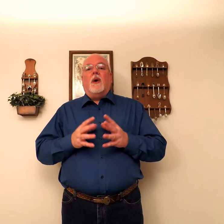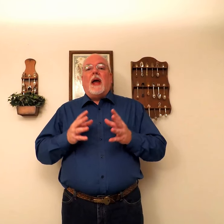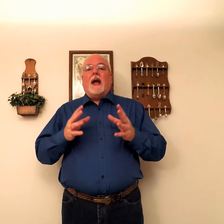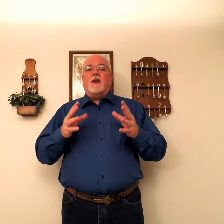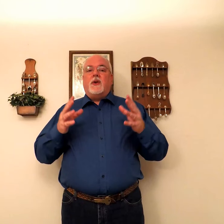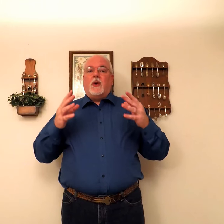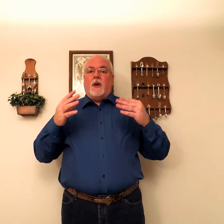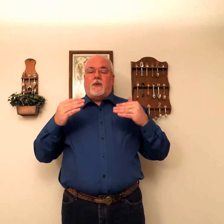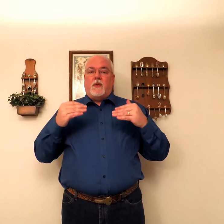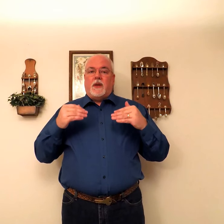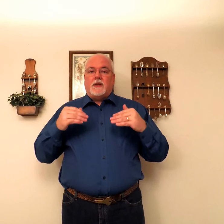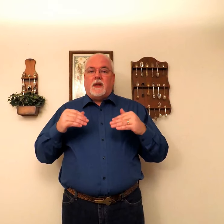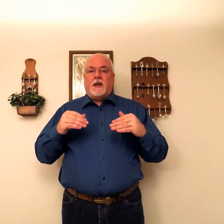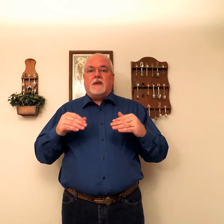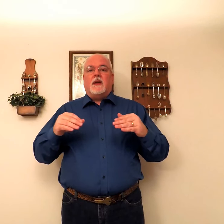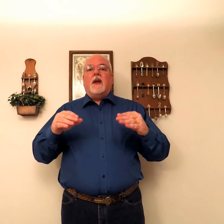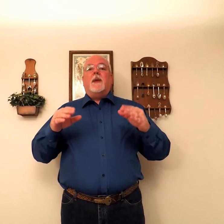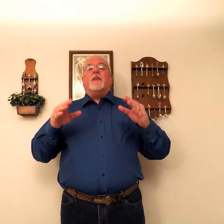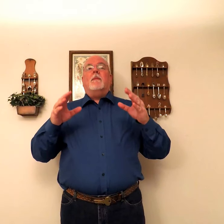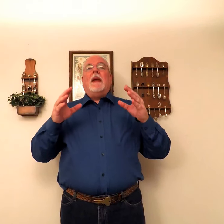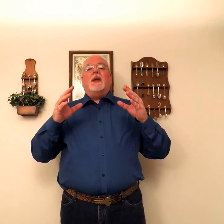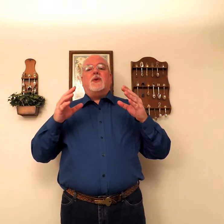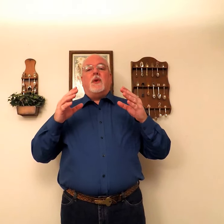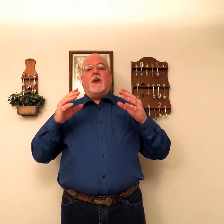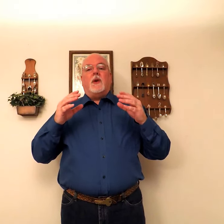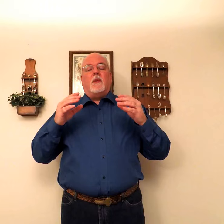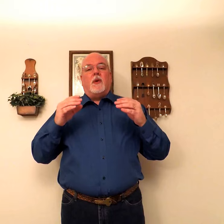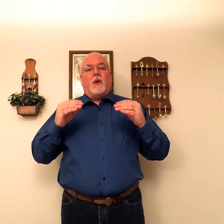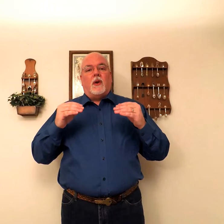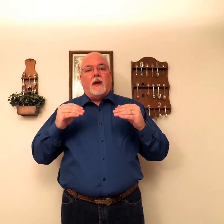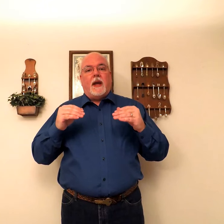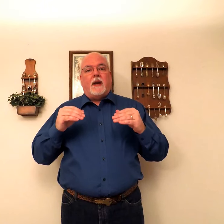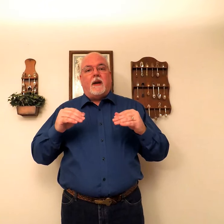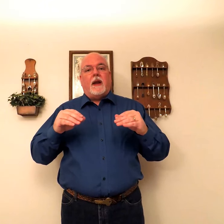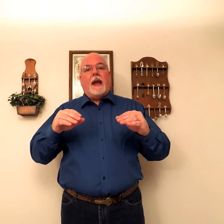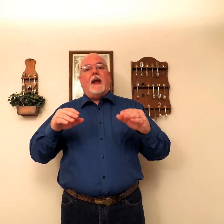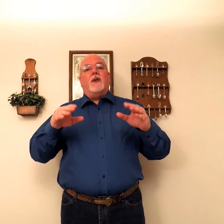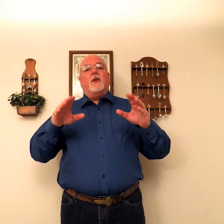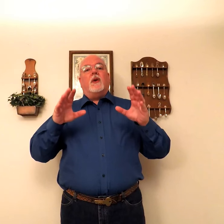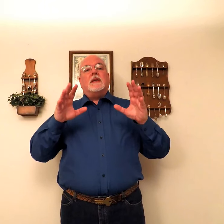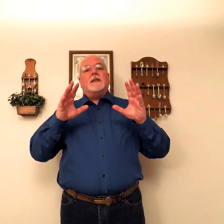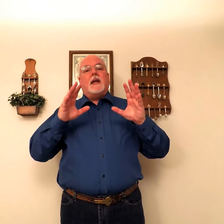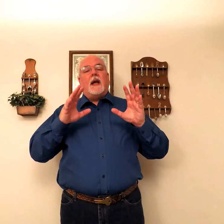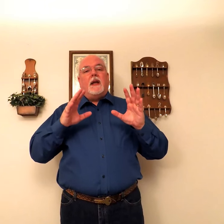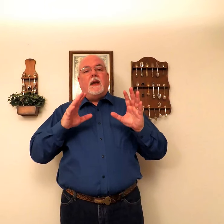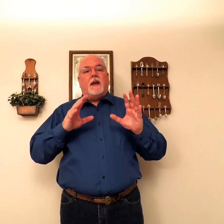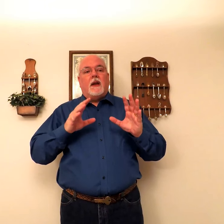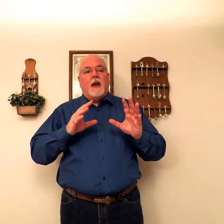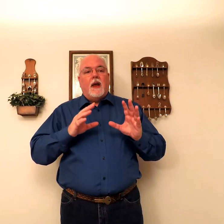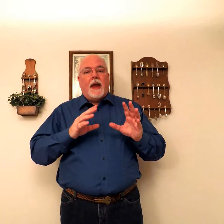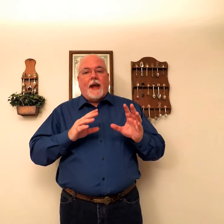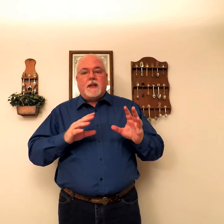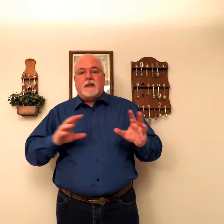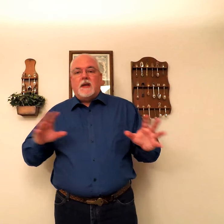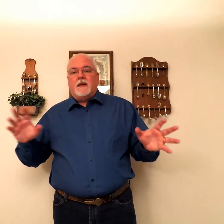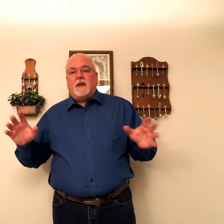as you're going through these things, make sure that you're looking at it, and you're signing it as a sentence.